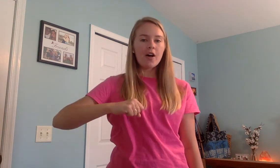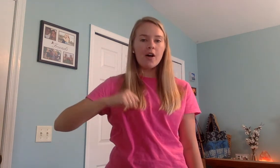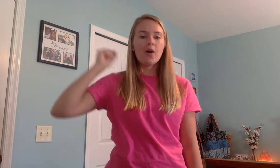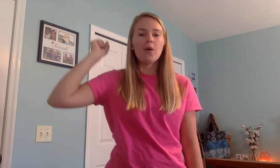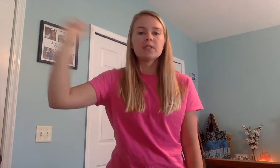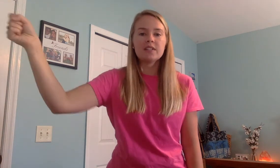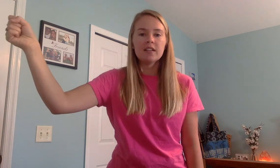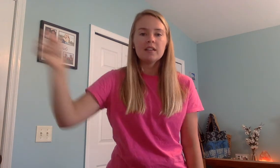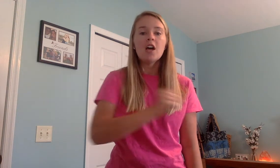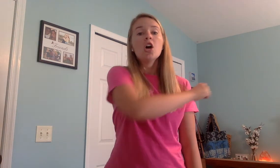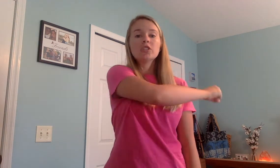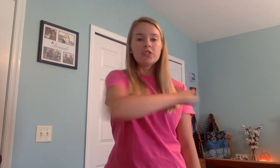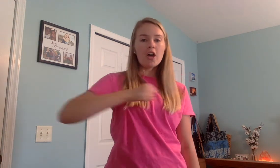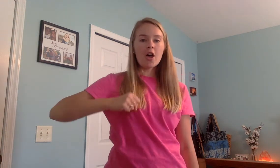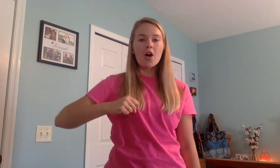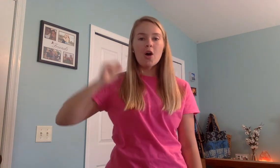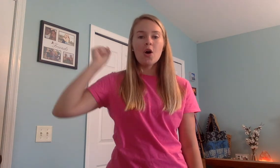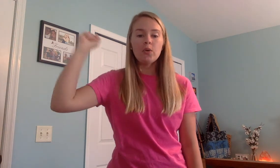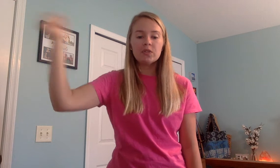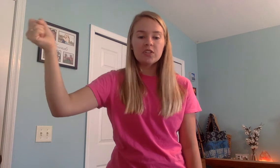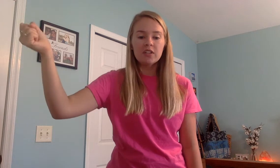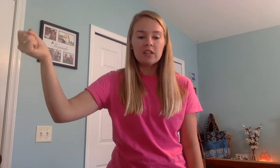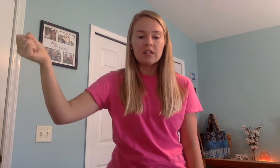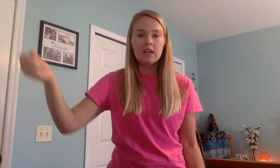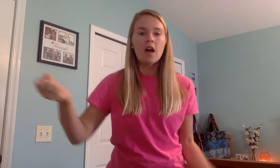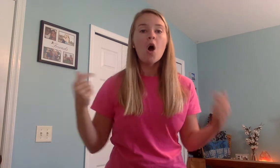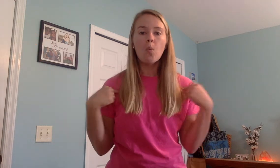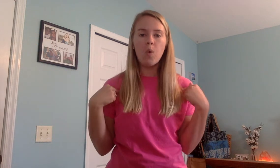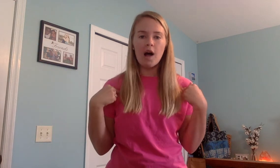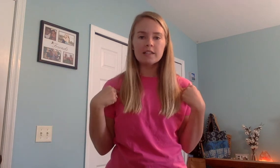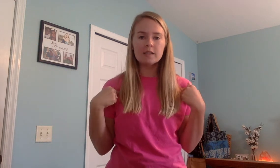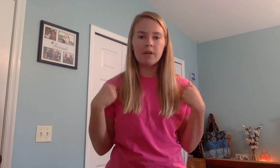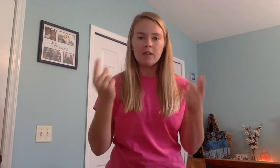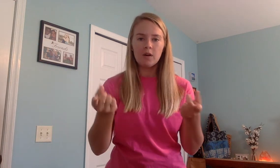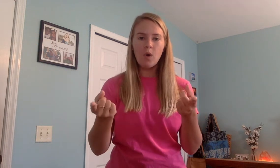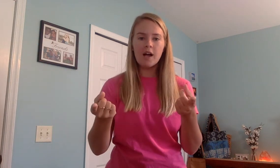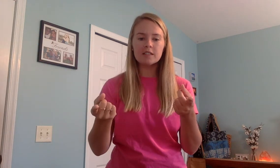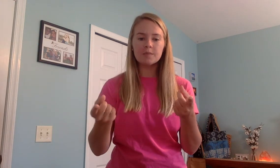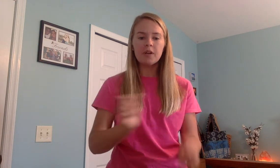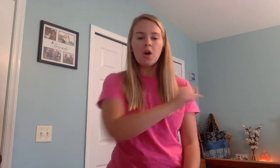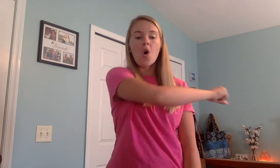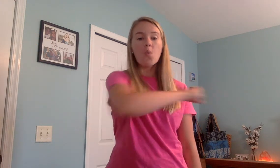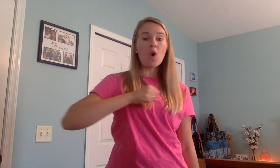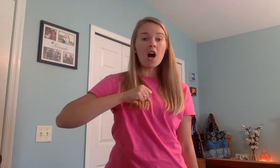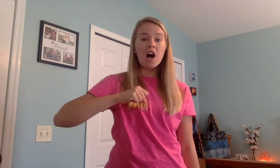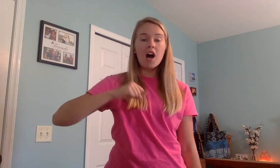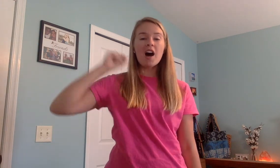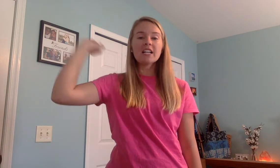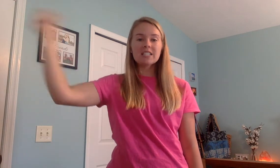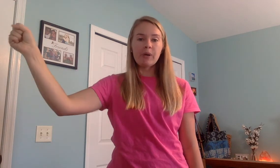toast wasp wasp